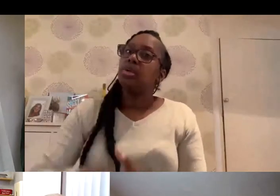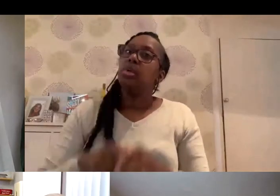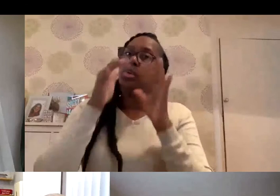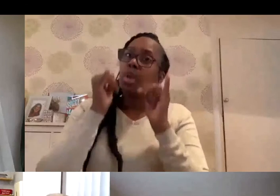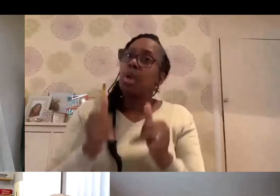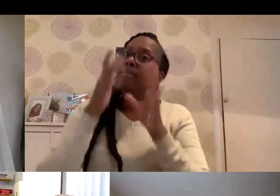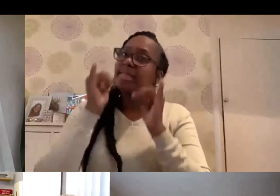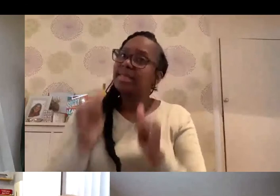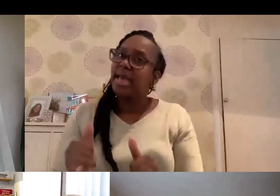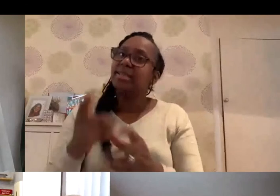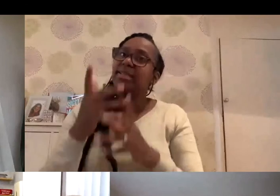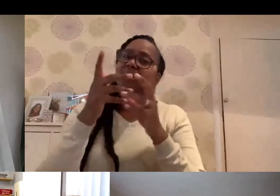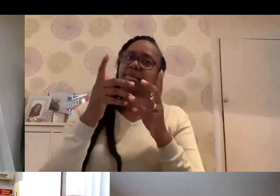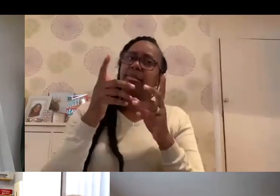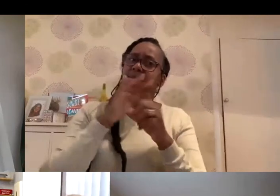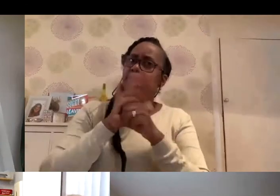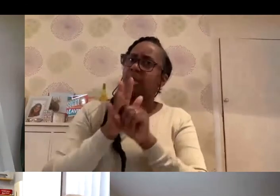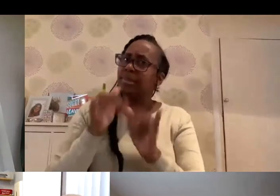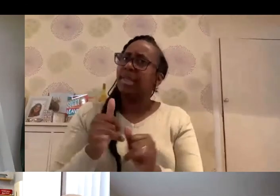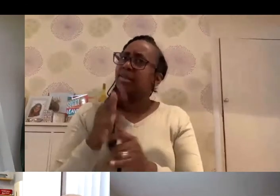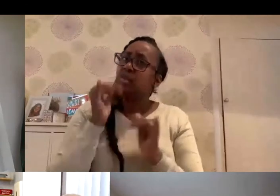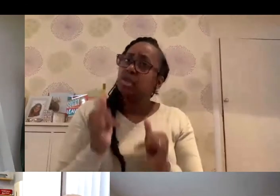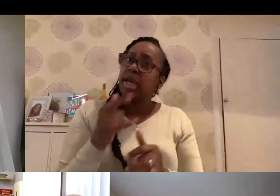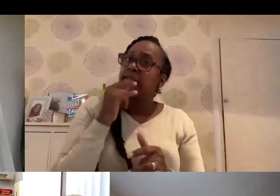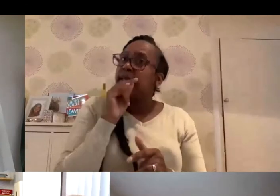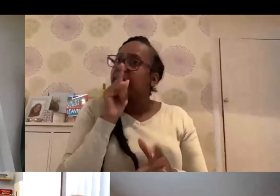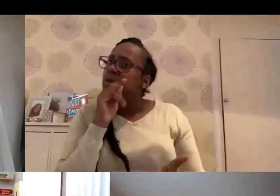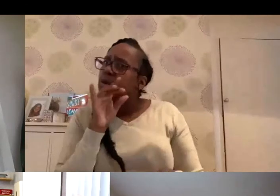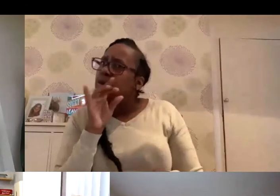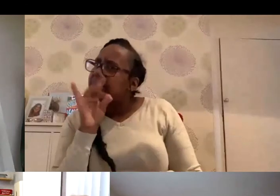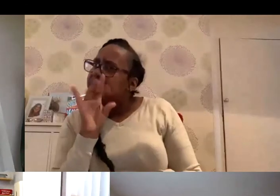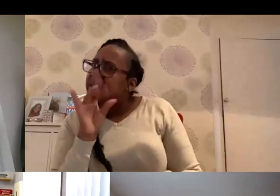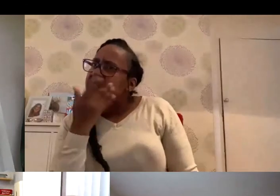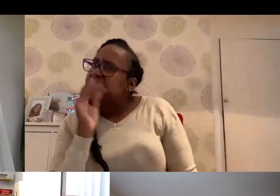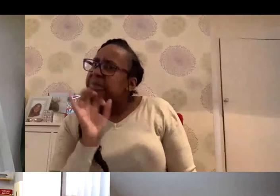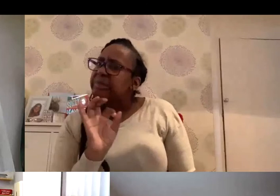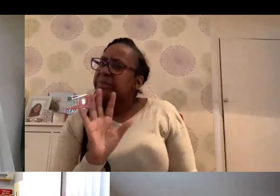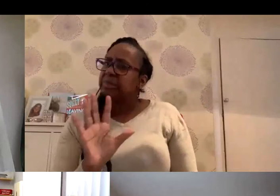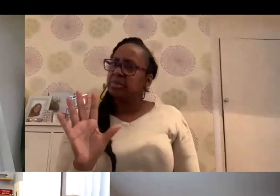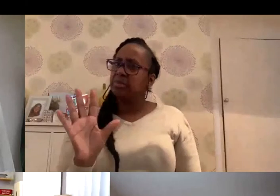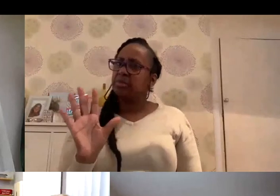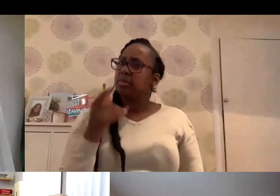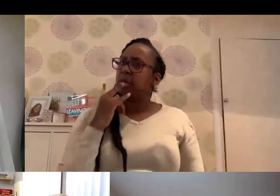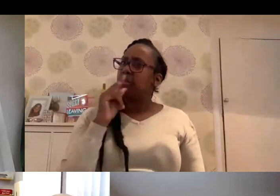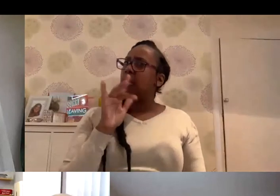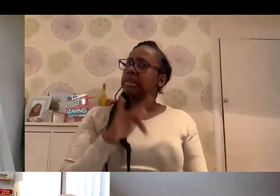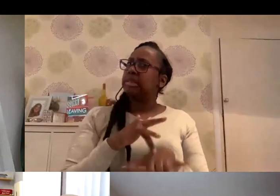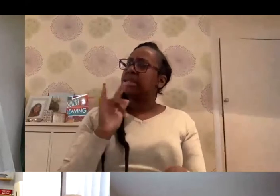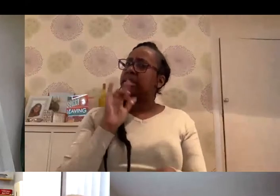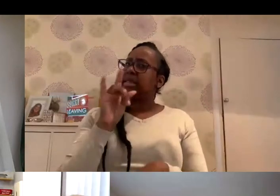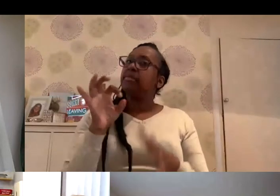between and it checks whether people are likely to be infectious. They're not as sensitive as the